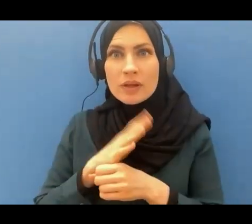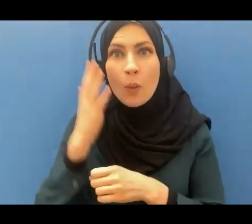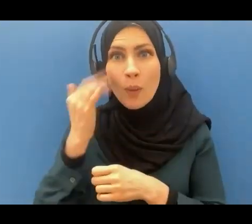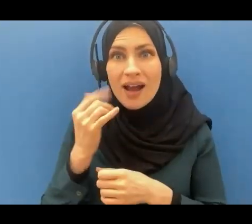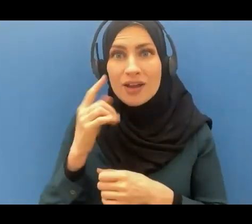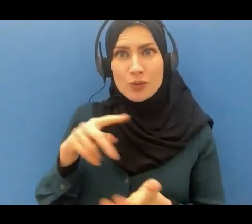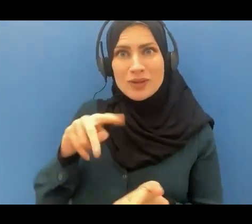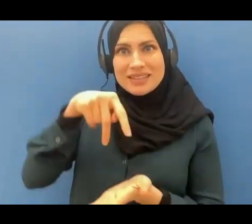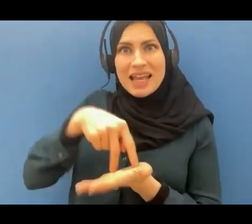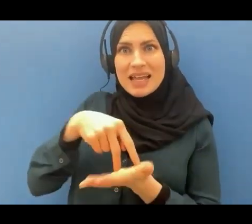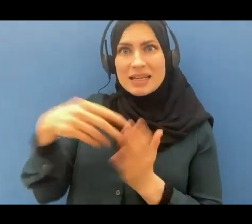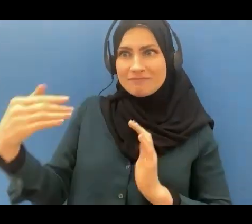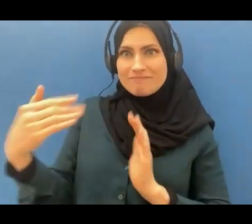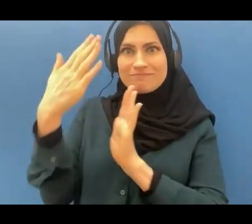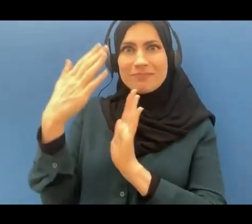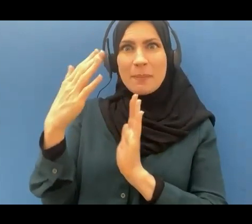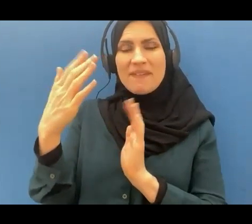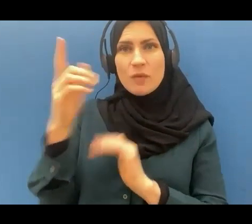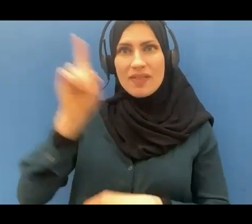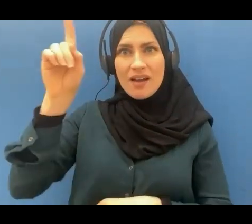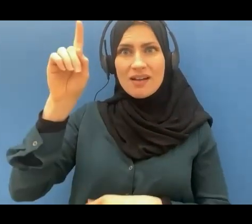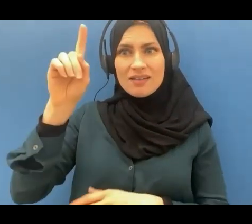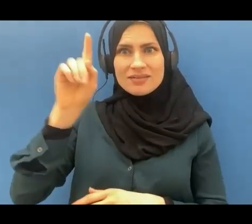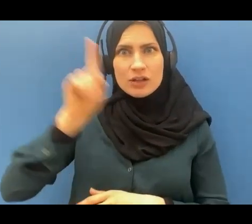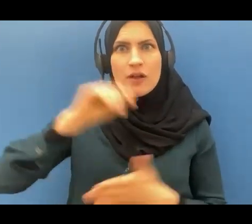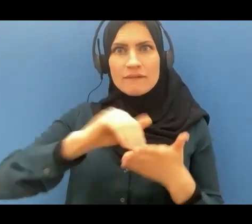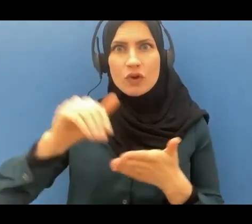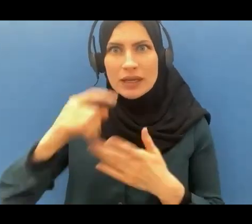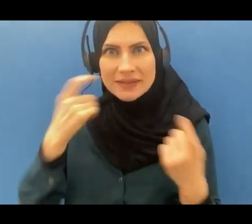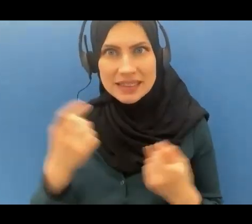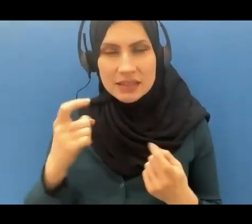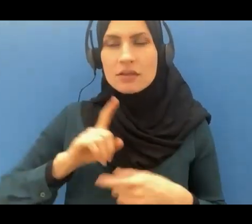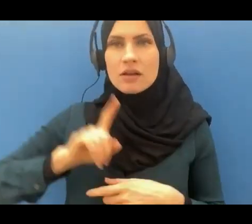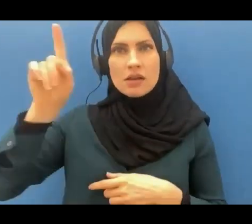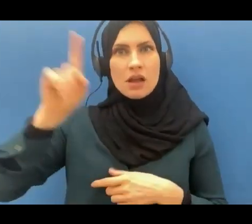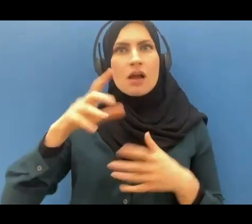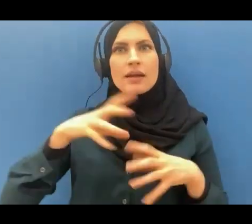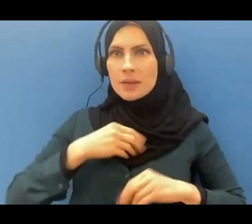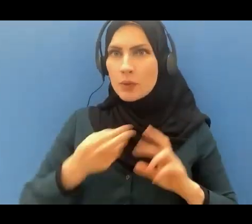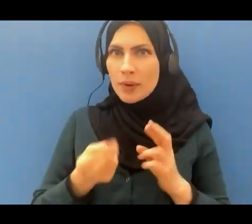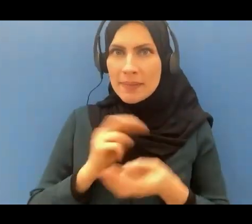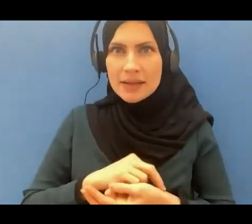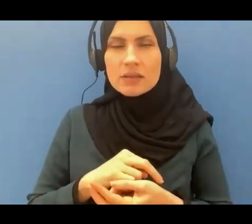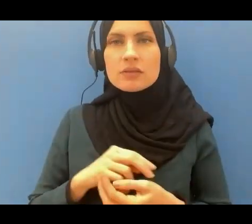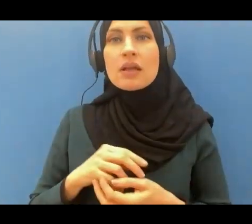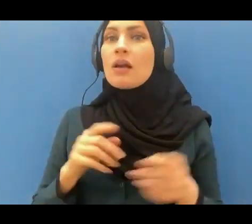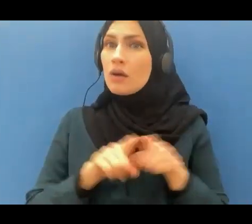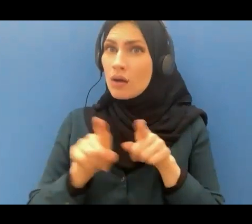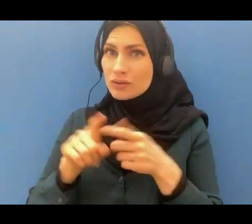forgives the sins the one who accepts repentance the one who is swift and severe in punishment